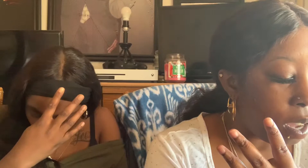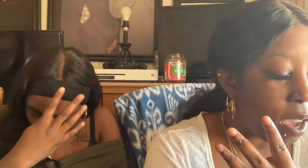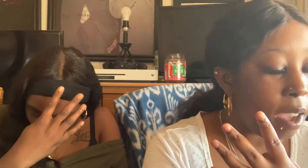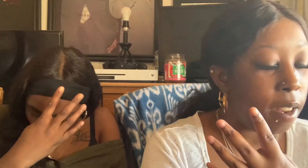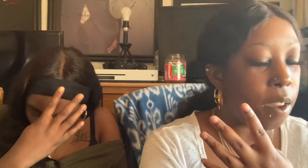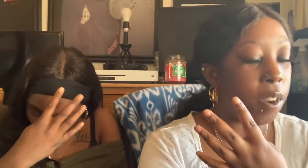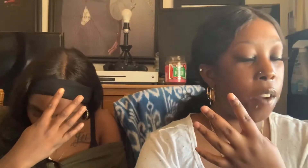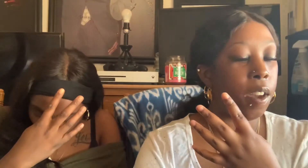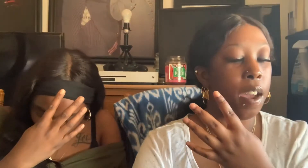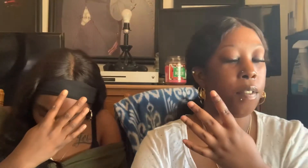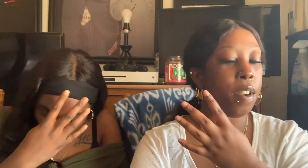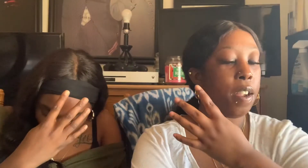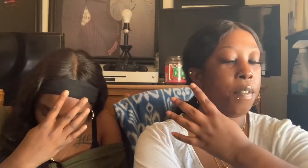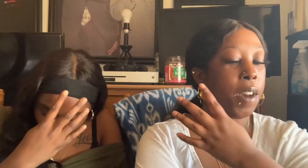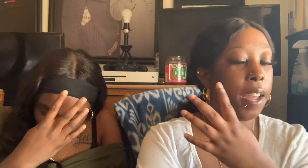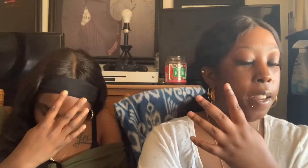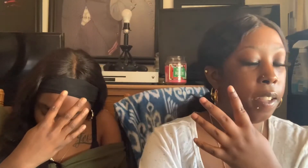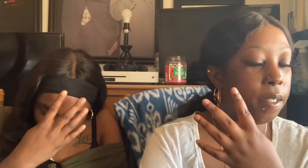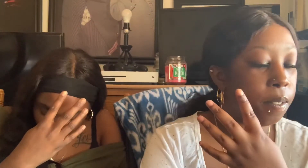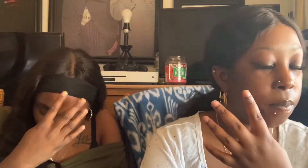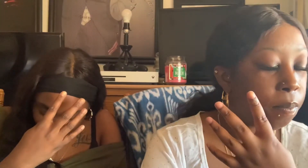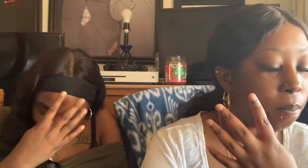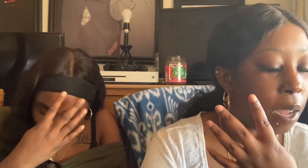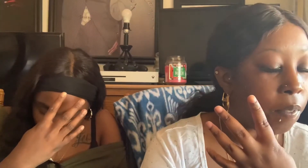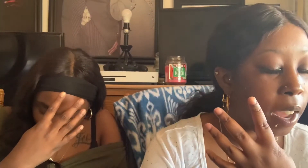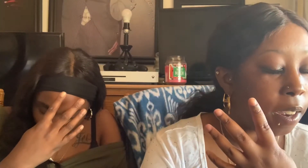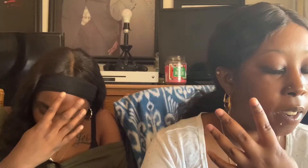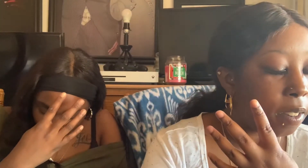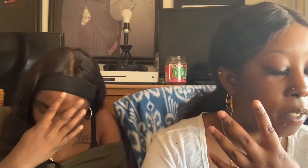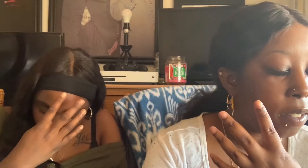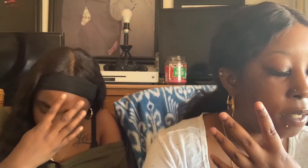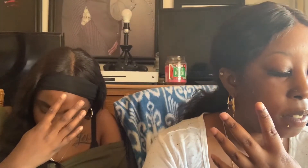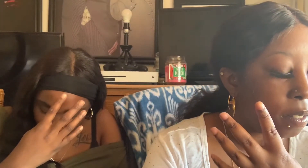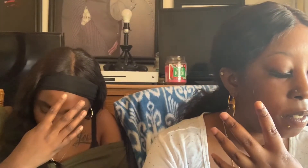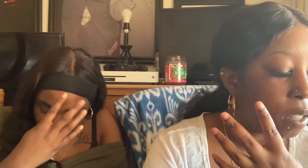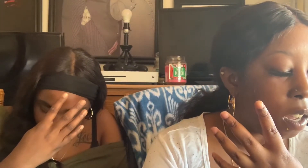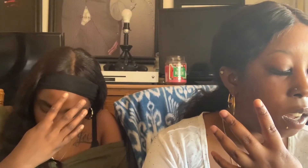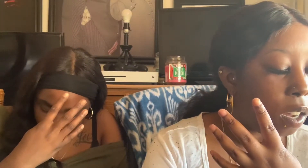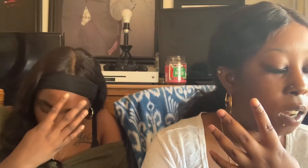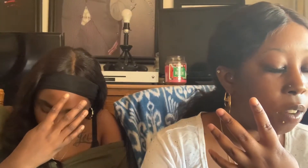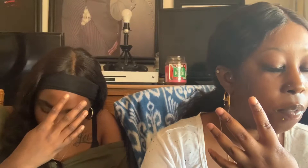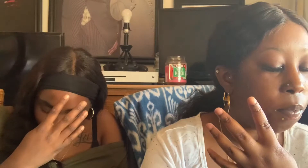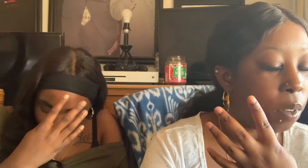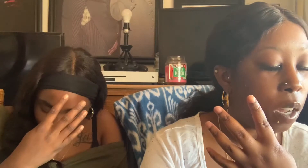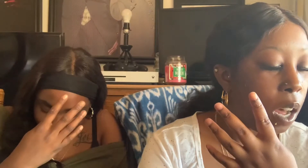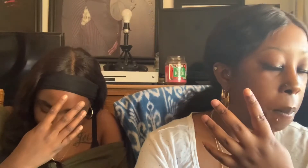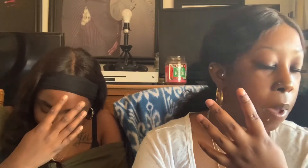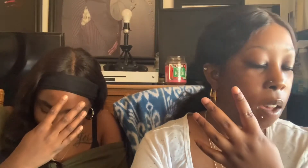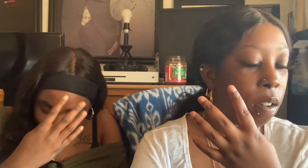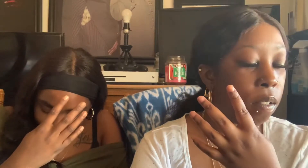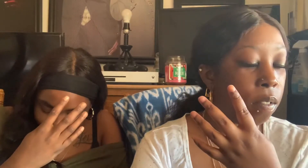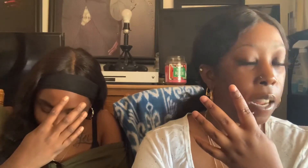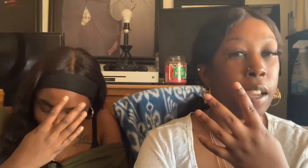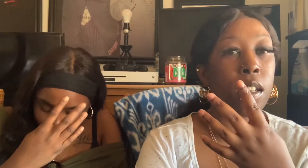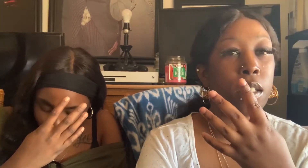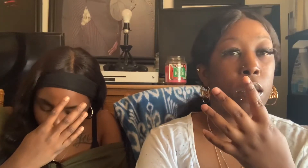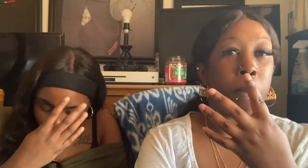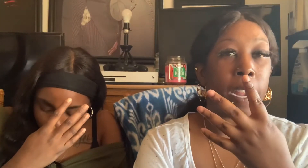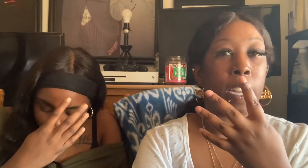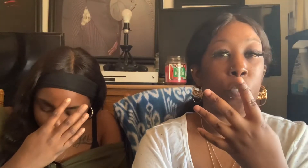Never have I ever invited me invited uh a male like somebody that you